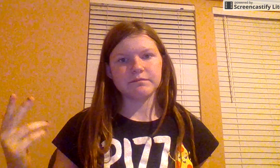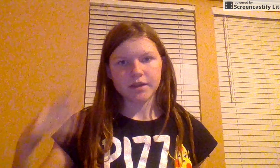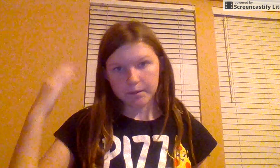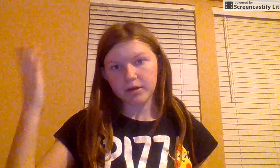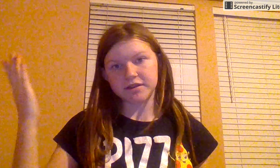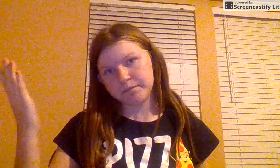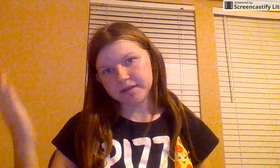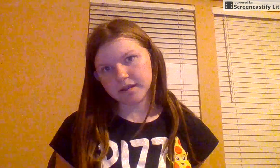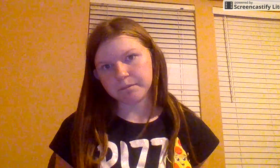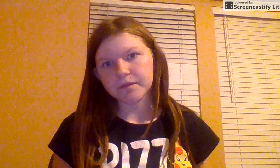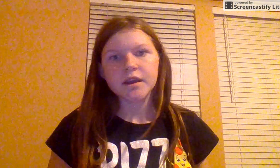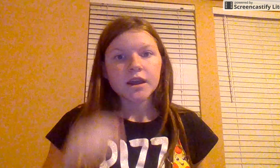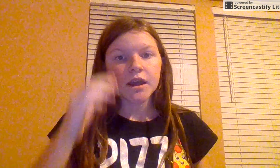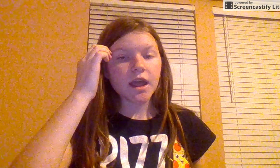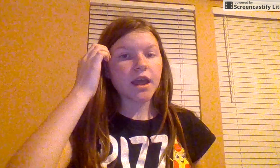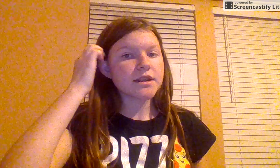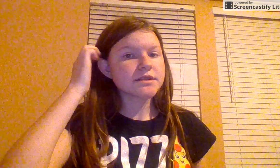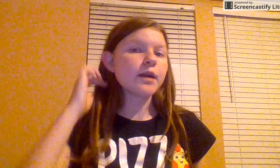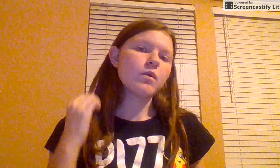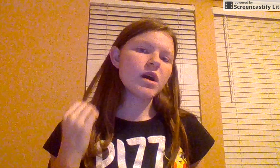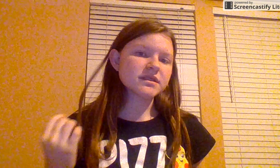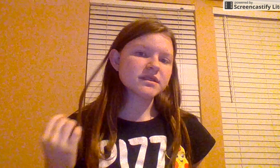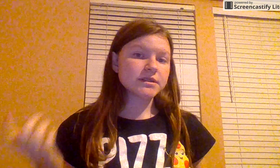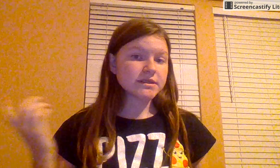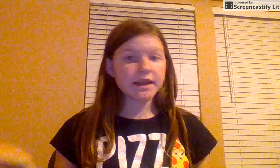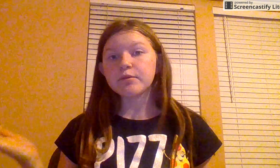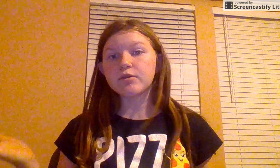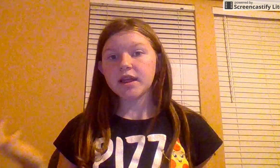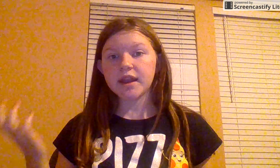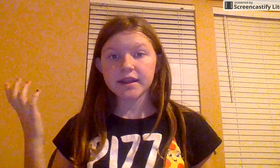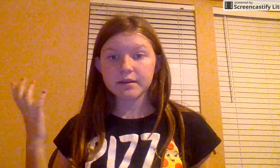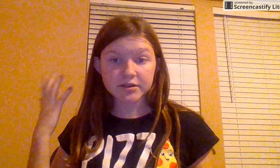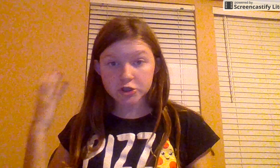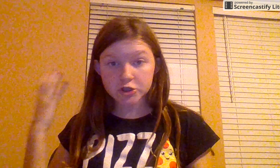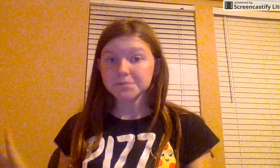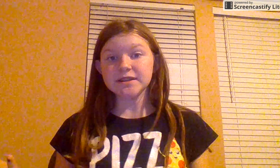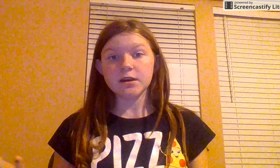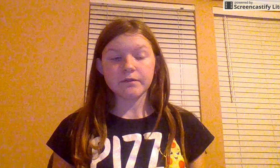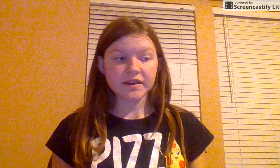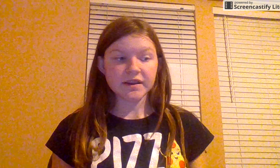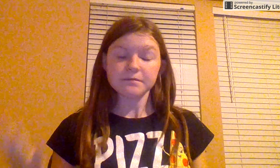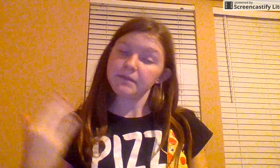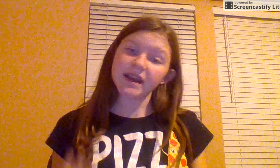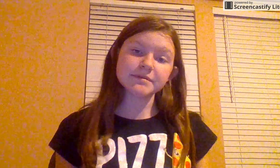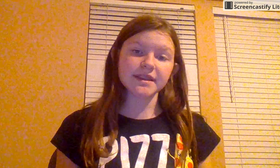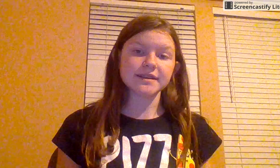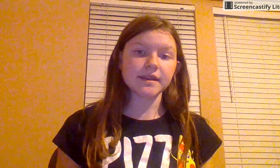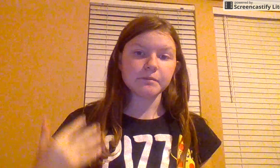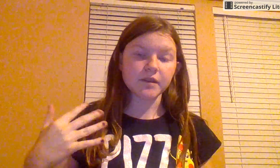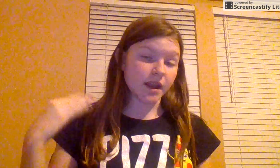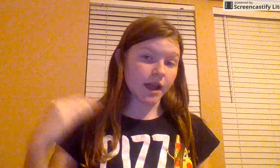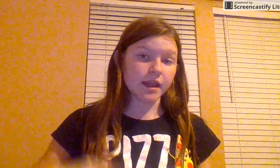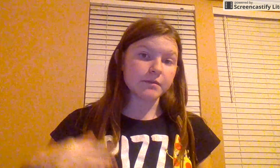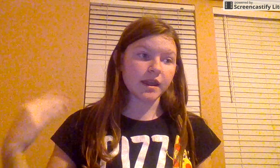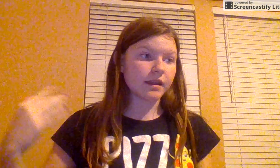A bald kid, basically. And I walked up to the table, and I introduced myself. I said, my name is Lexi, and I am a